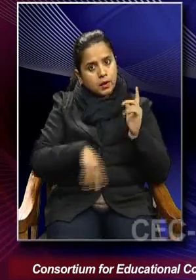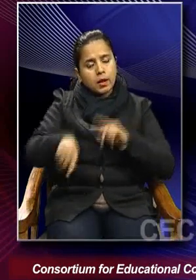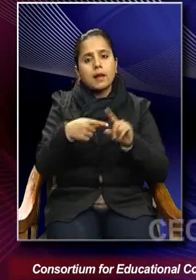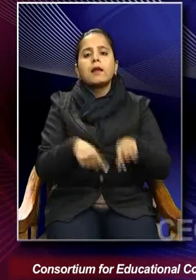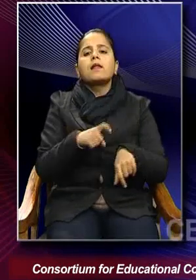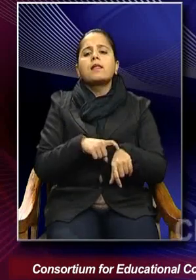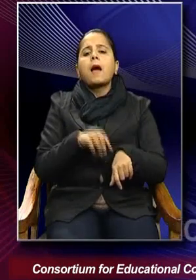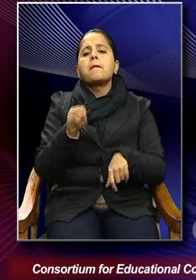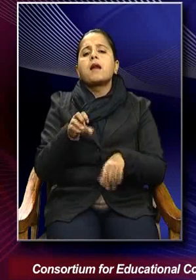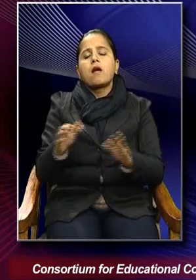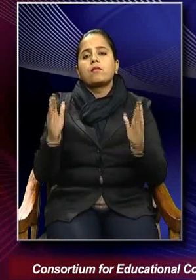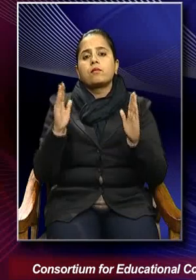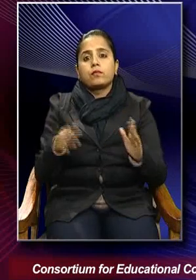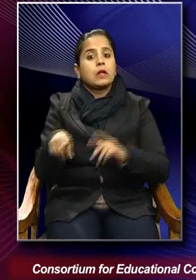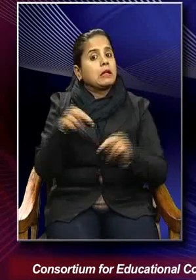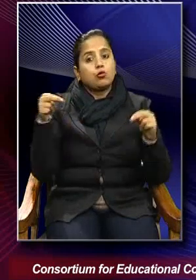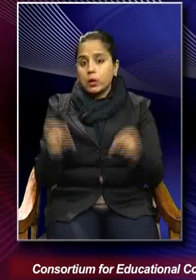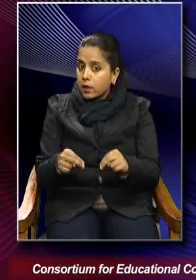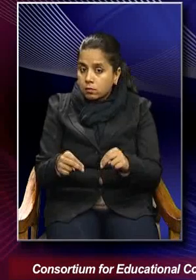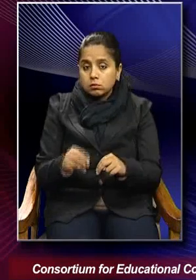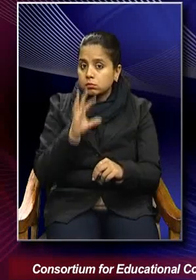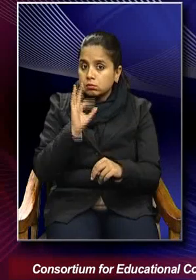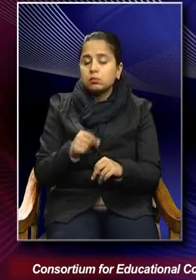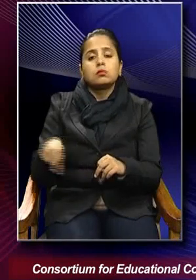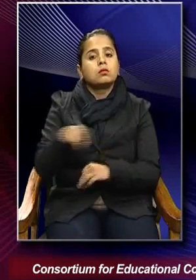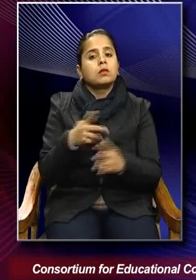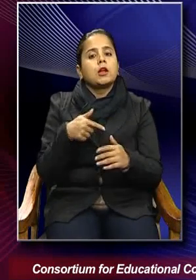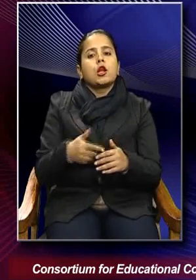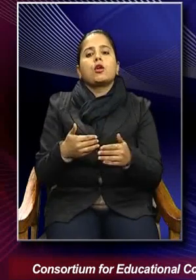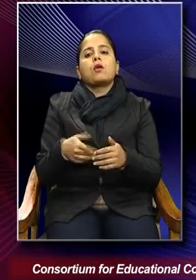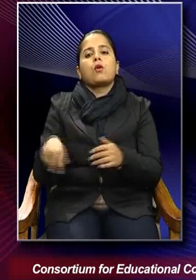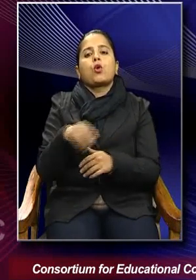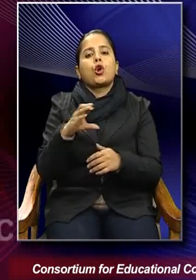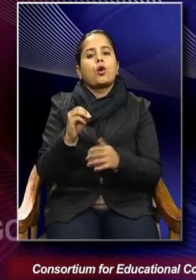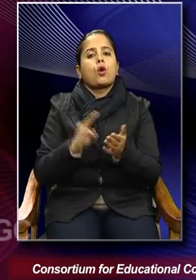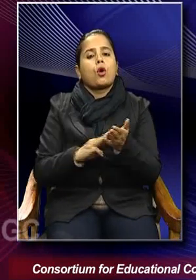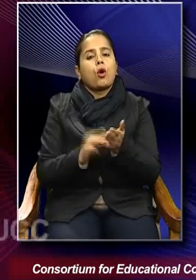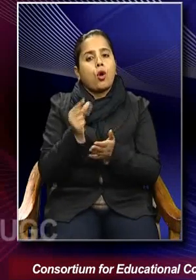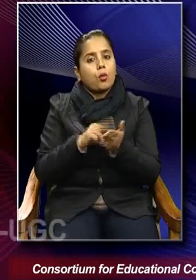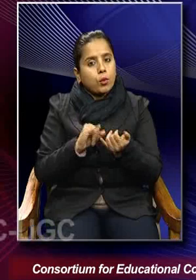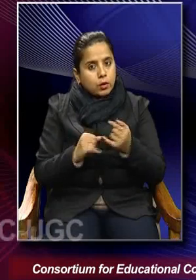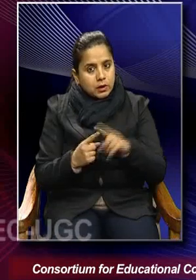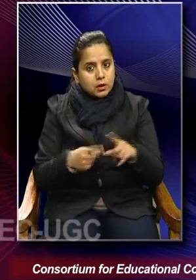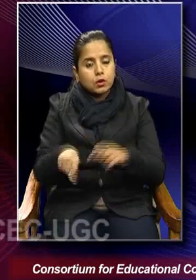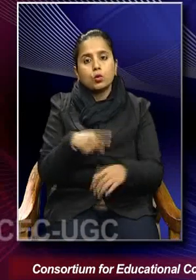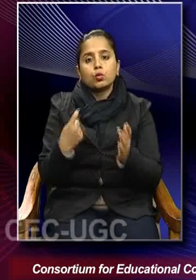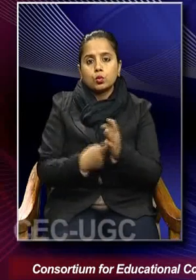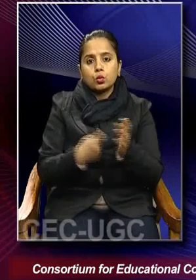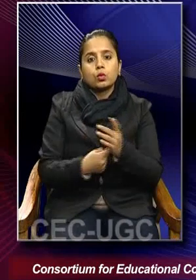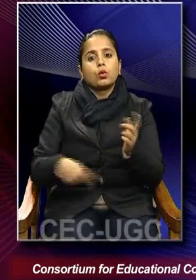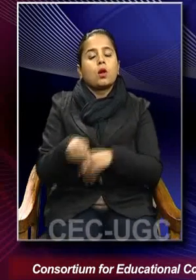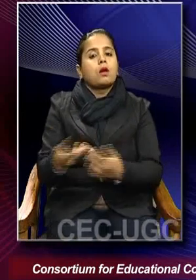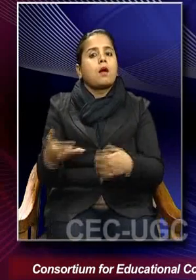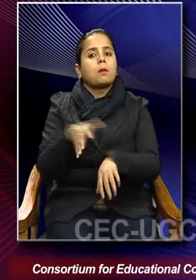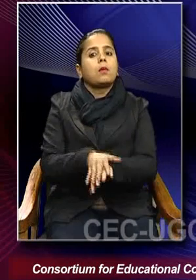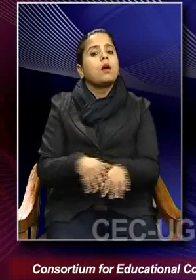which is very much required, uh, so that communism or communist principles could be applied